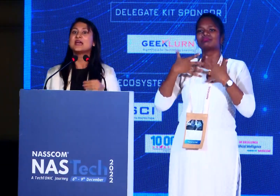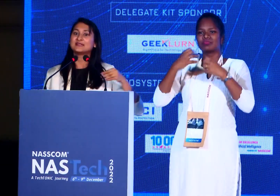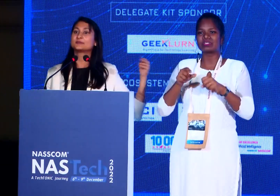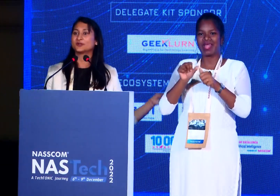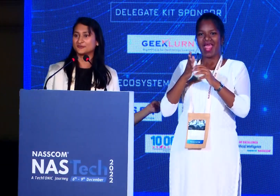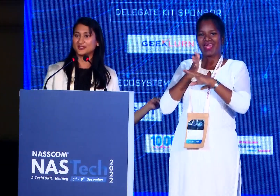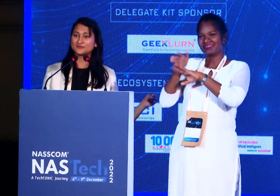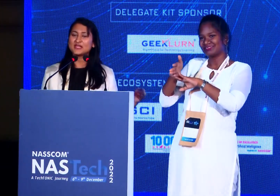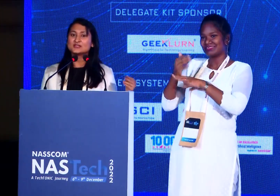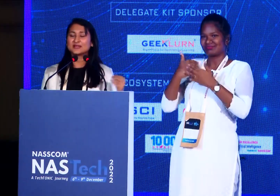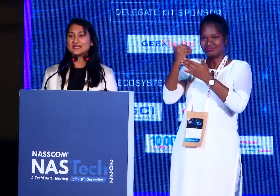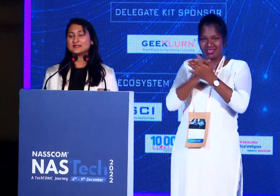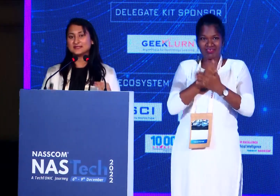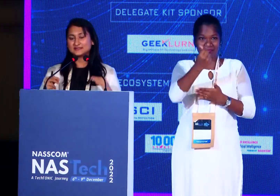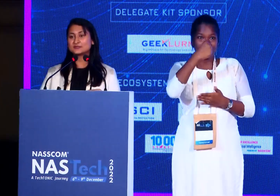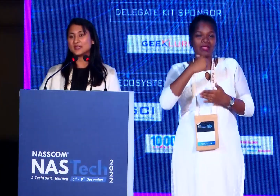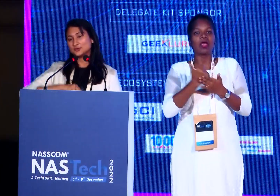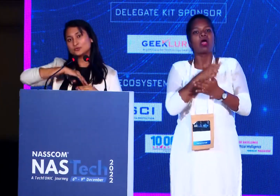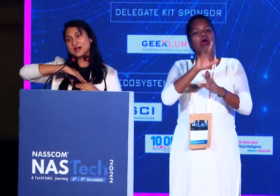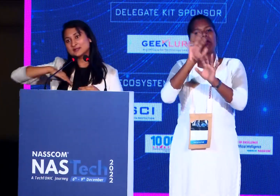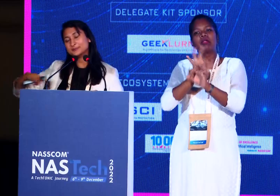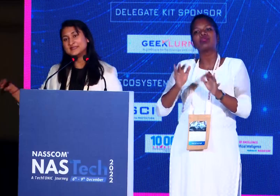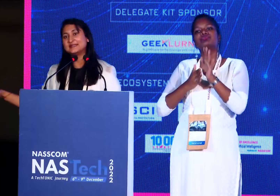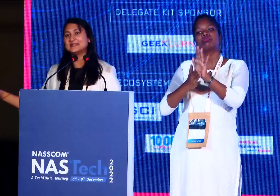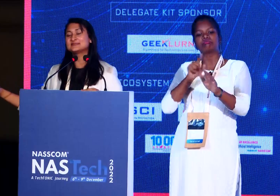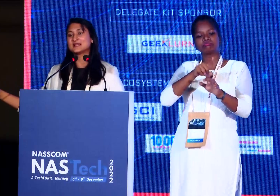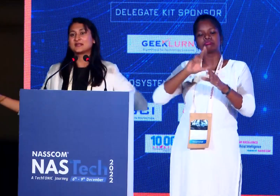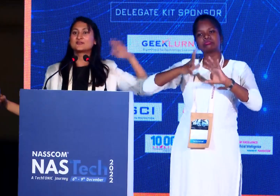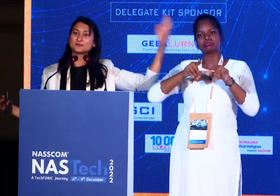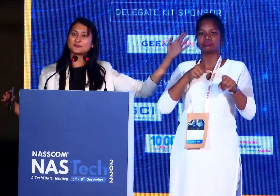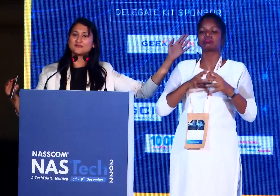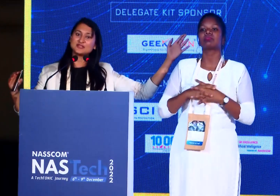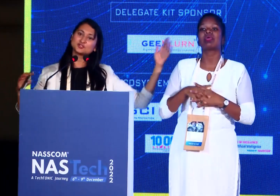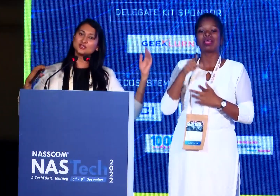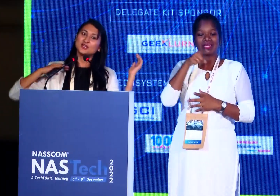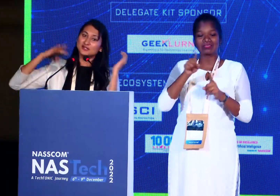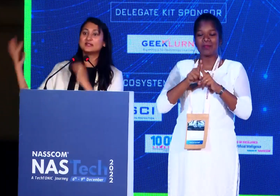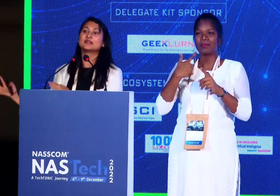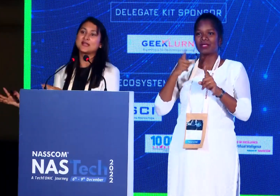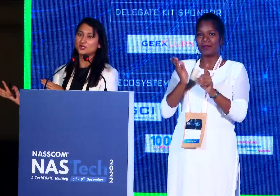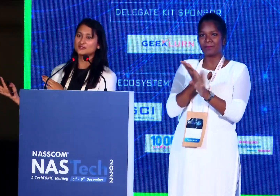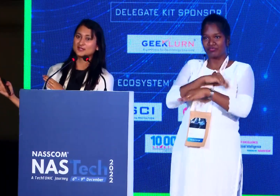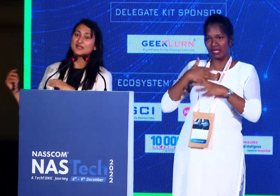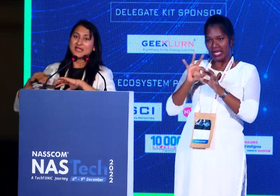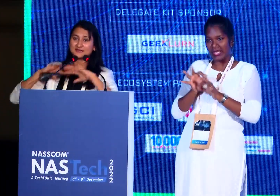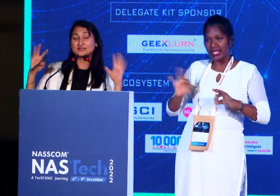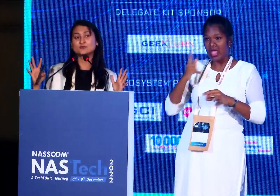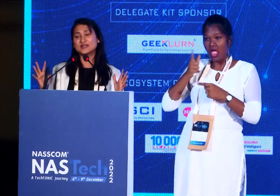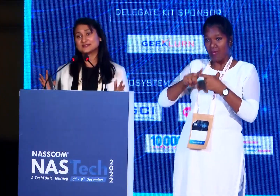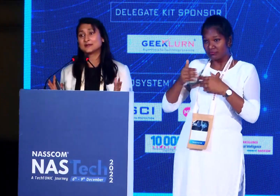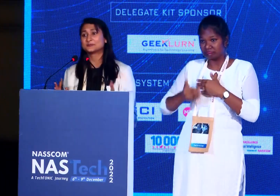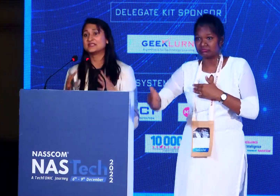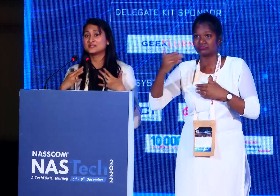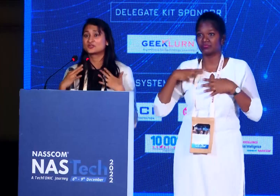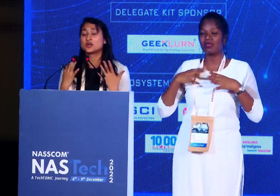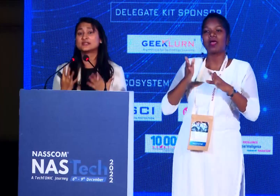give at the point of care. So again, in this way, you are completely starting from a prevention till a diagnostic. And that is